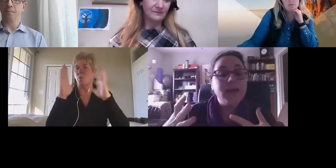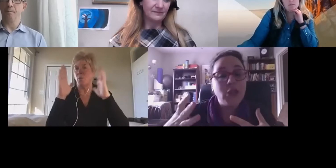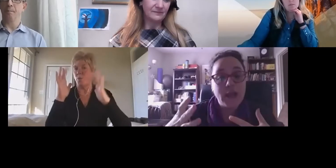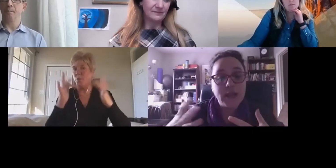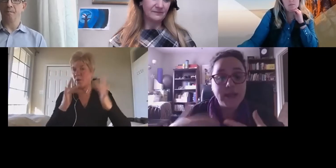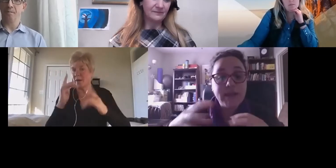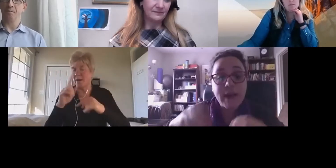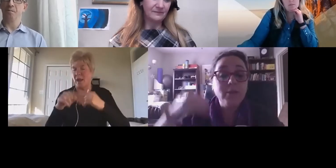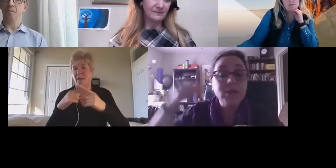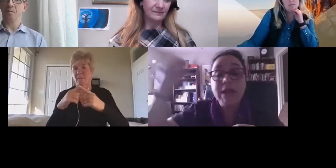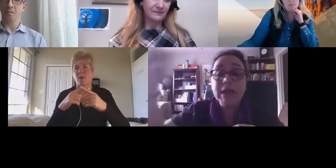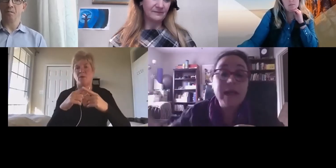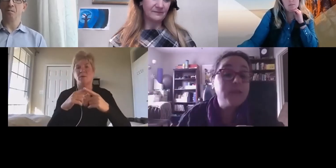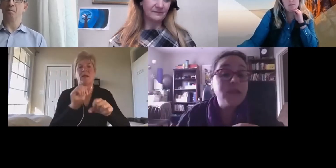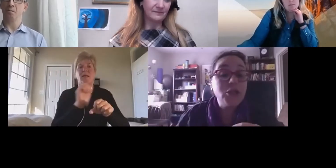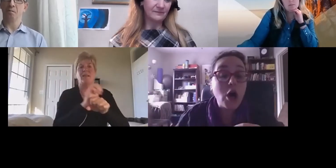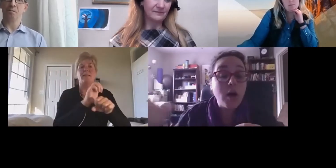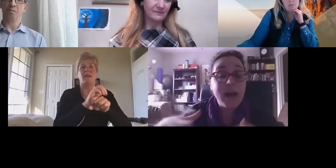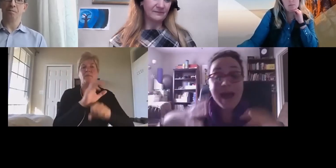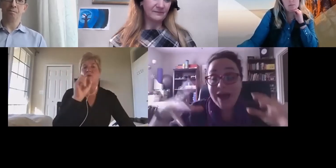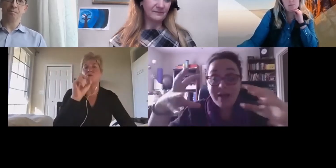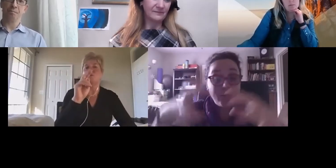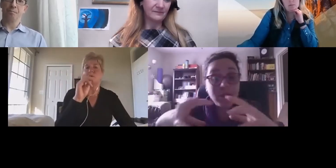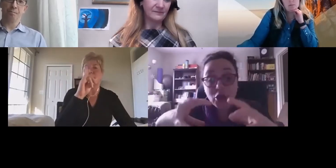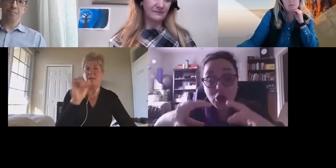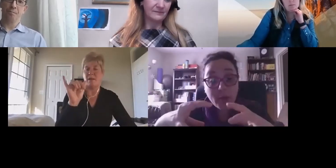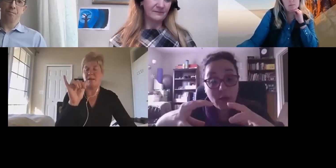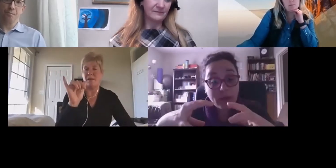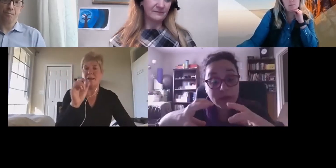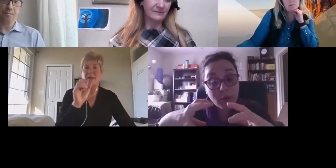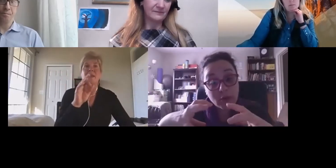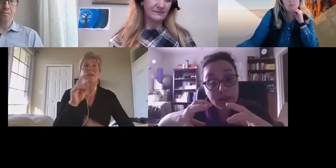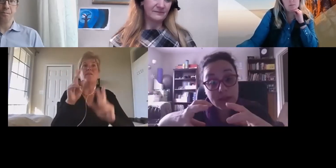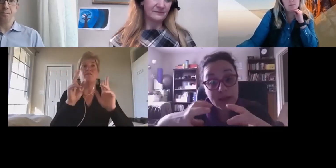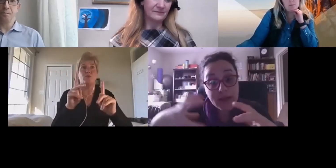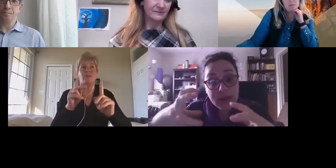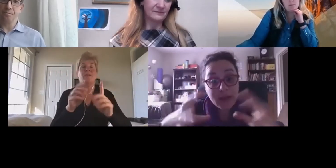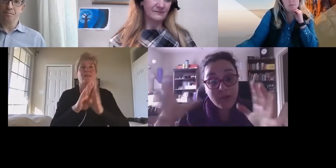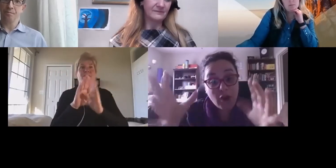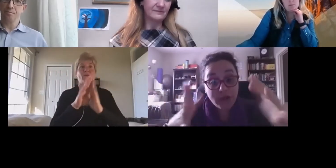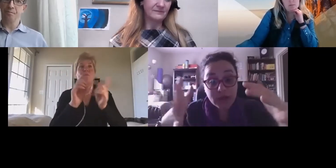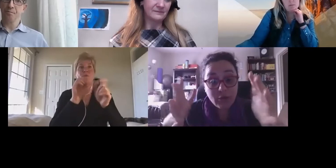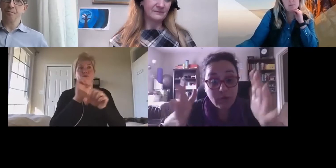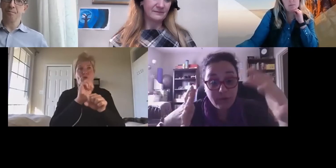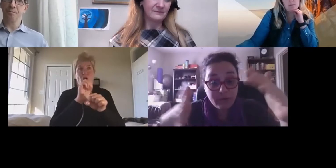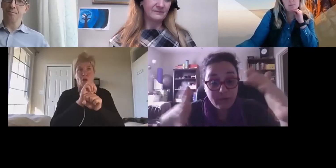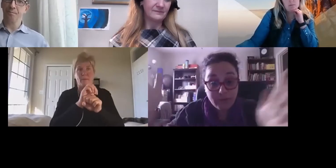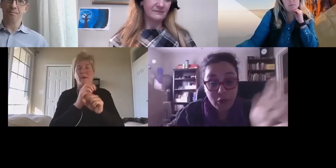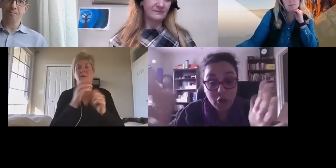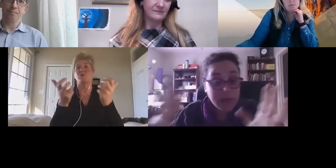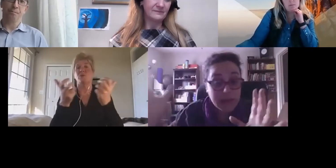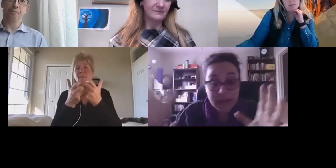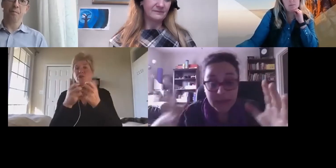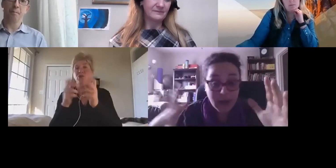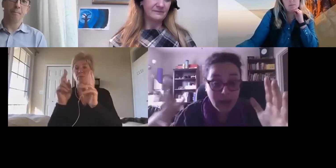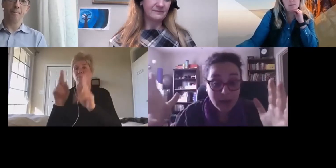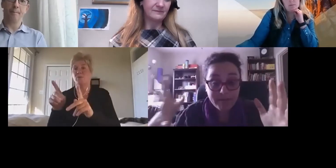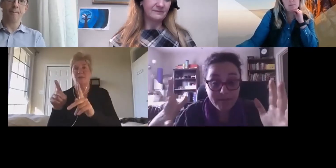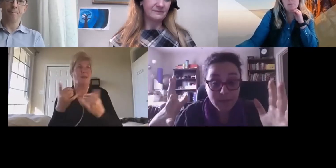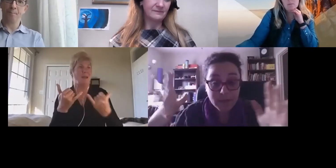supply chains that if that person then leaves the job and they built a job around this person, now they've got this sort of unique